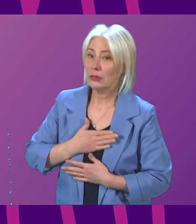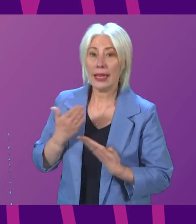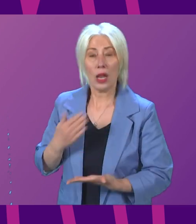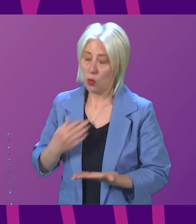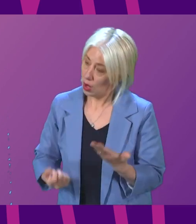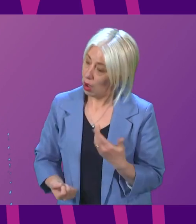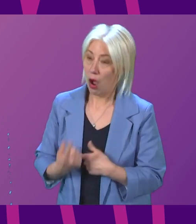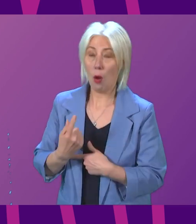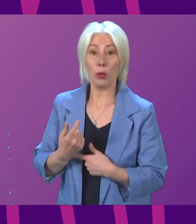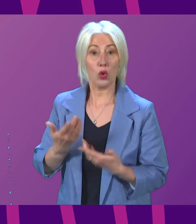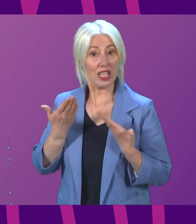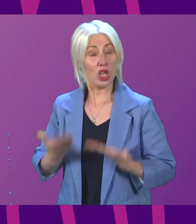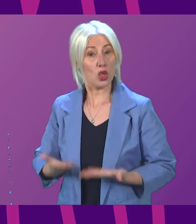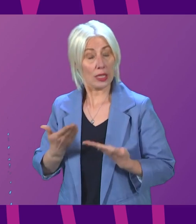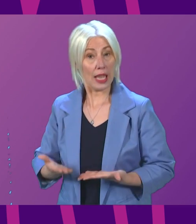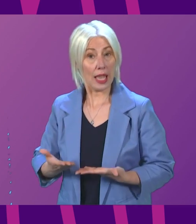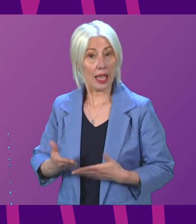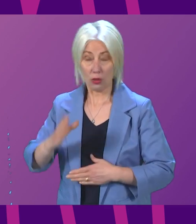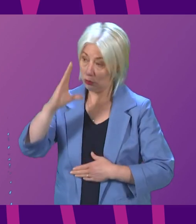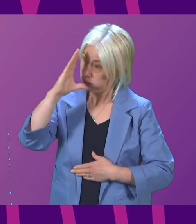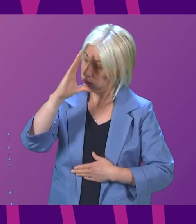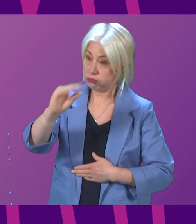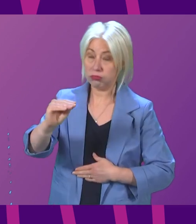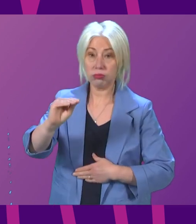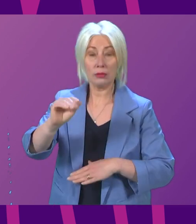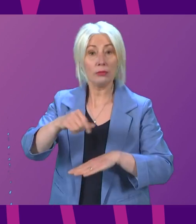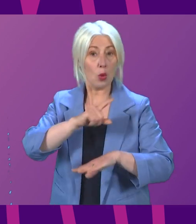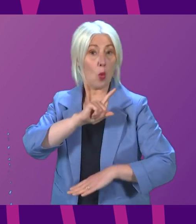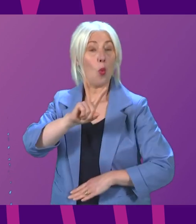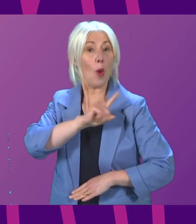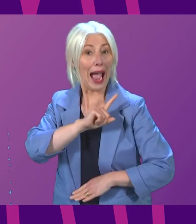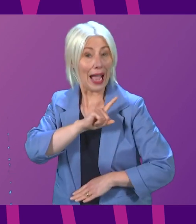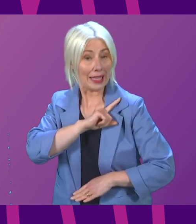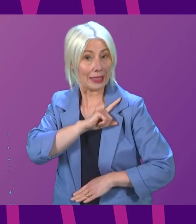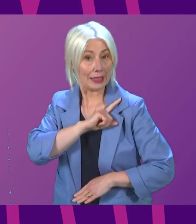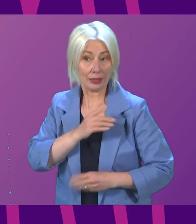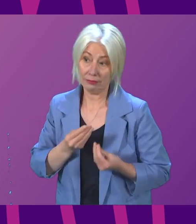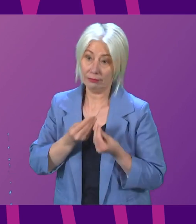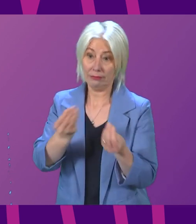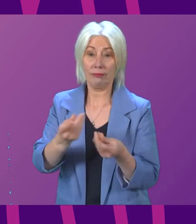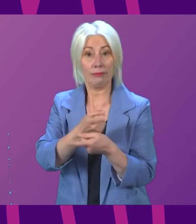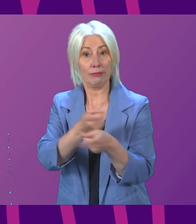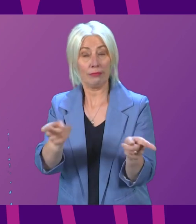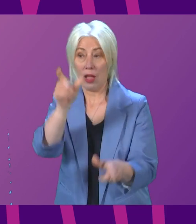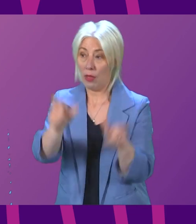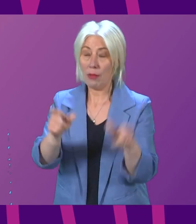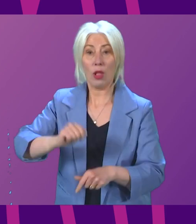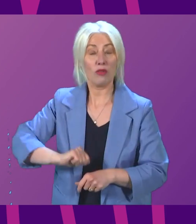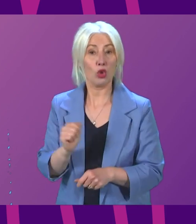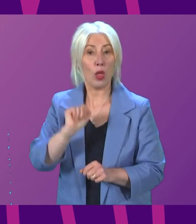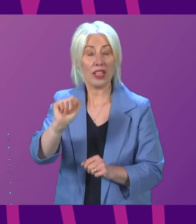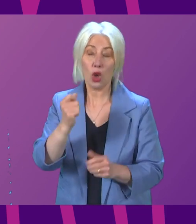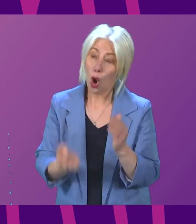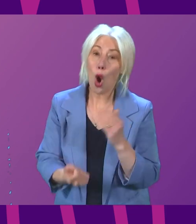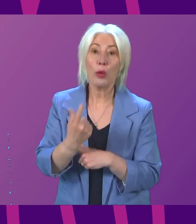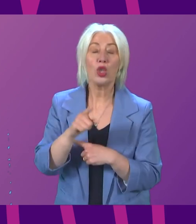opportunity today to set out exactly why giving the people of Scotland an opportunity to